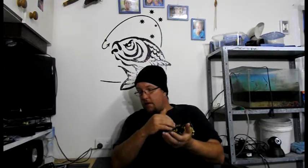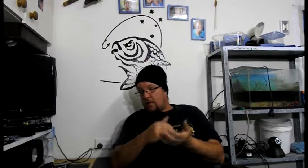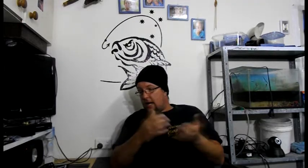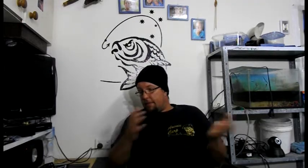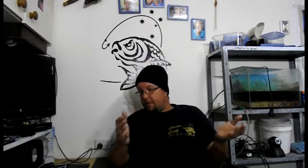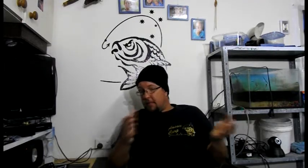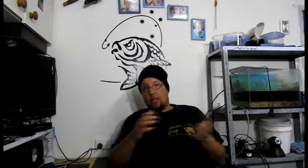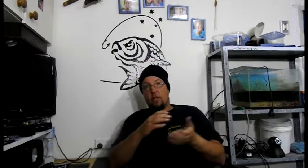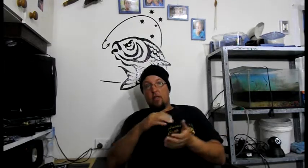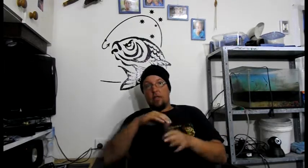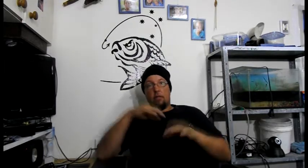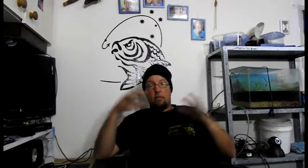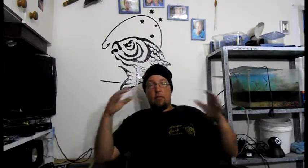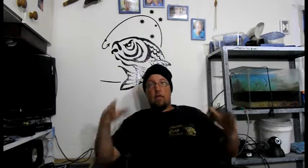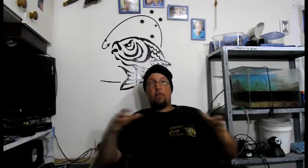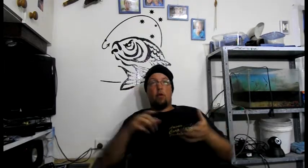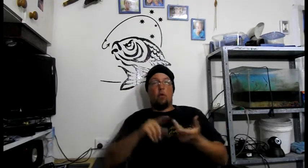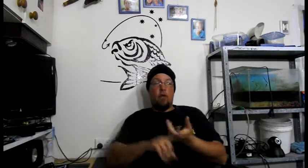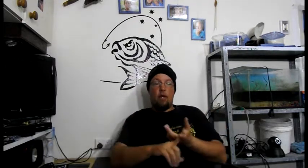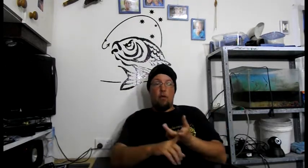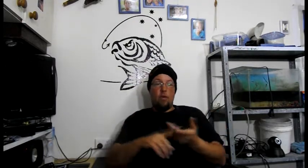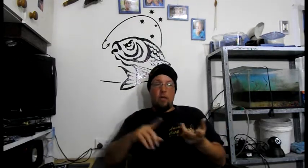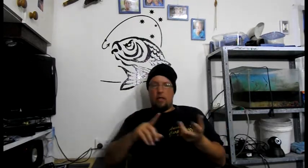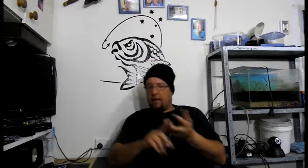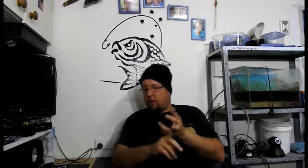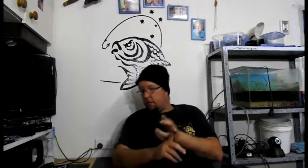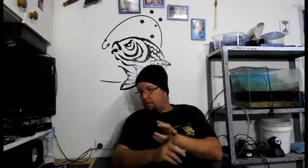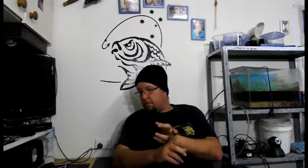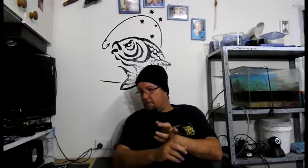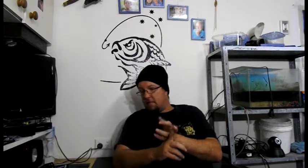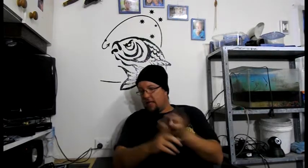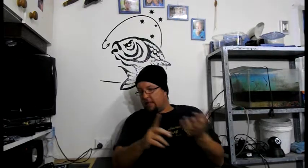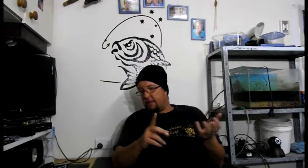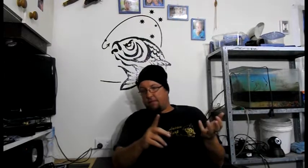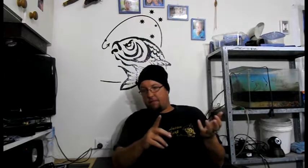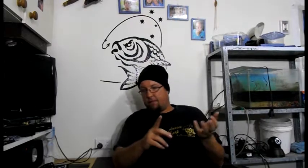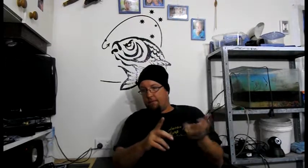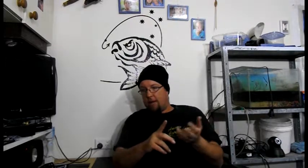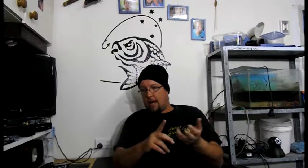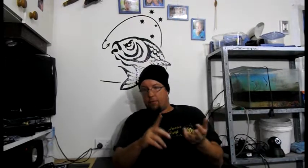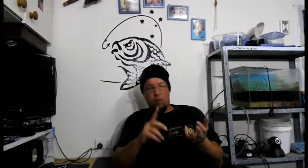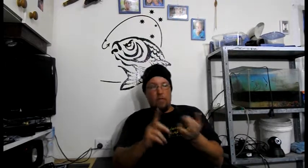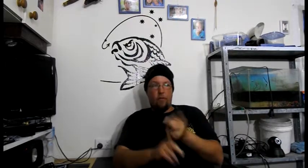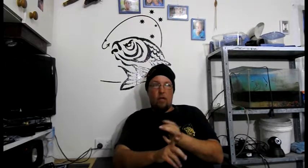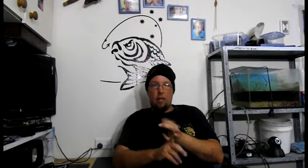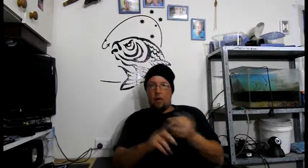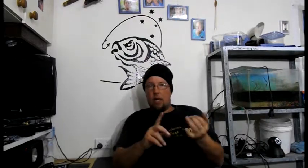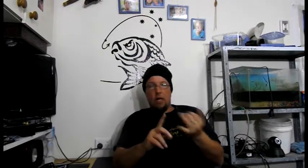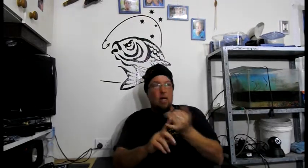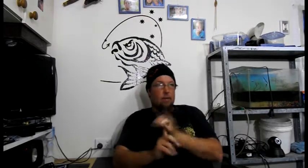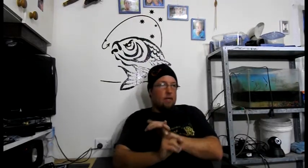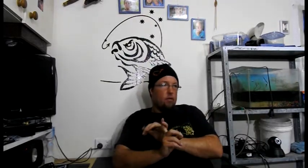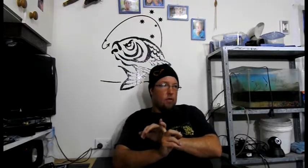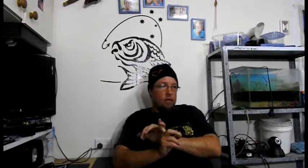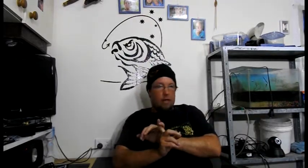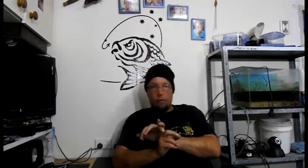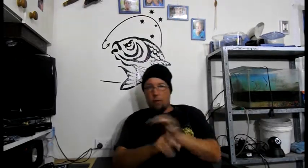Tarps and that sort of thing. So they've got all that equipment. They've got massive carp rods. They've got their bite alarms. They've got their bloody rod